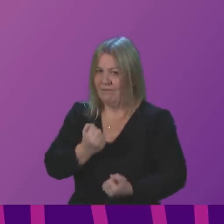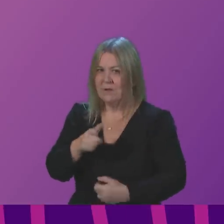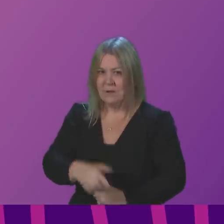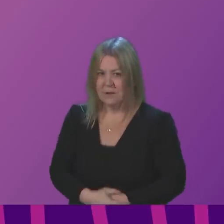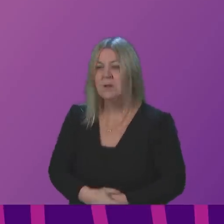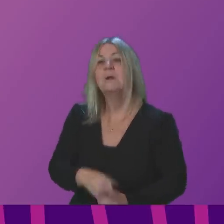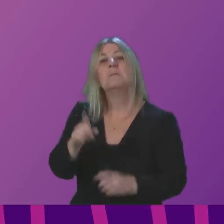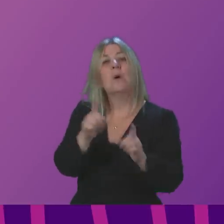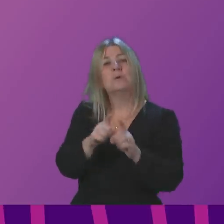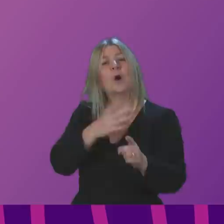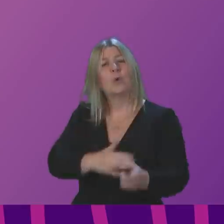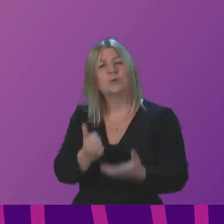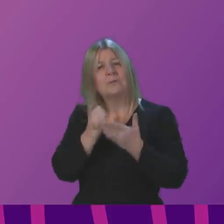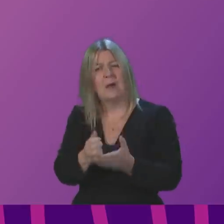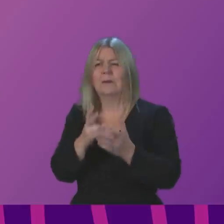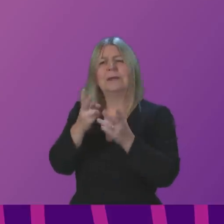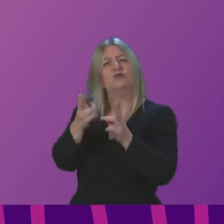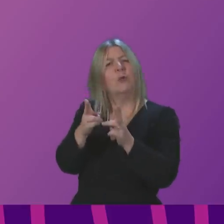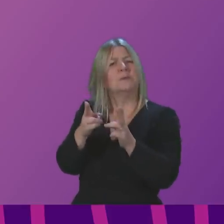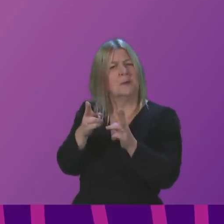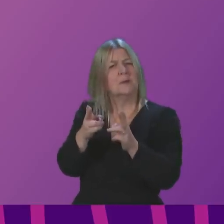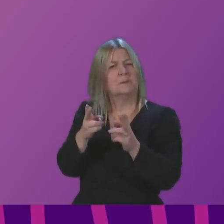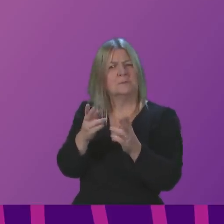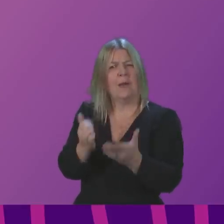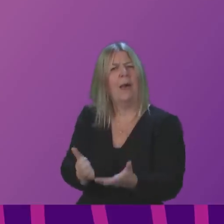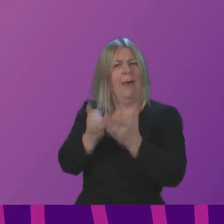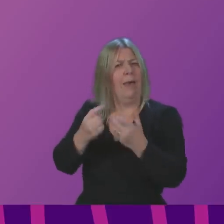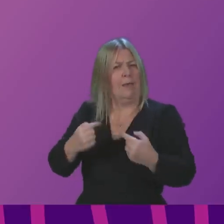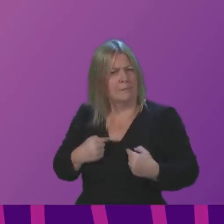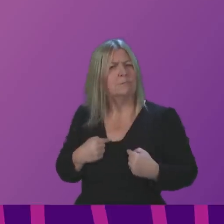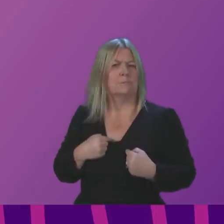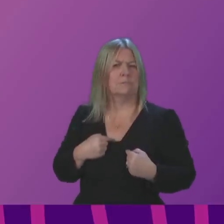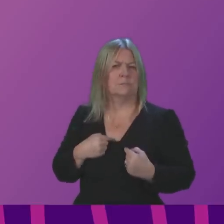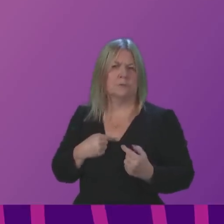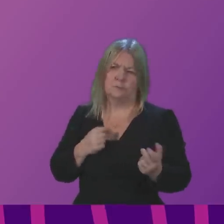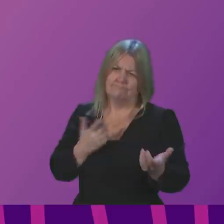to the BSL interpreters who have helped me communicate with the country over this Covid pandemic.